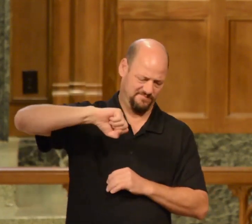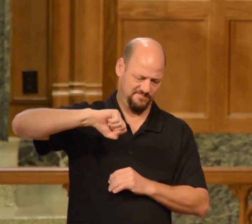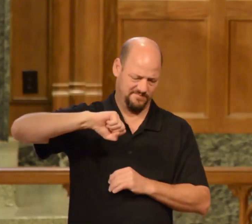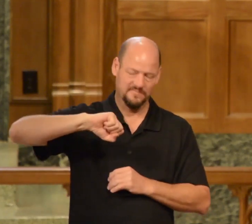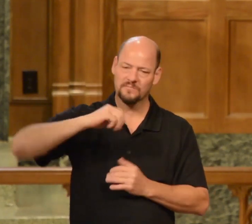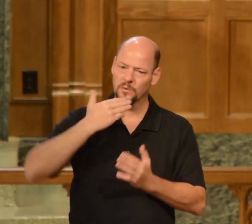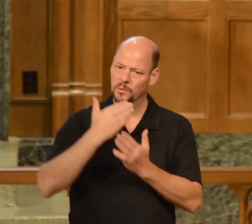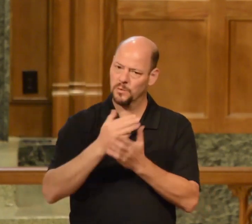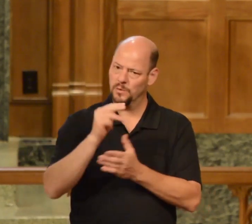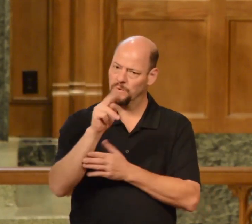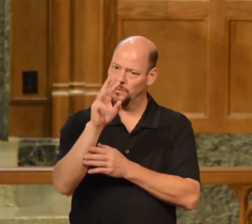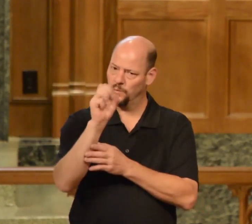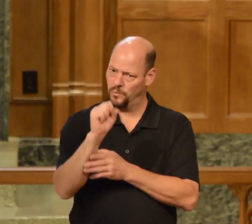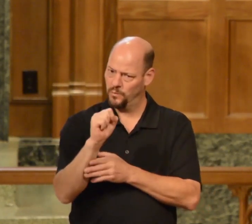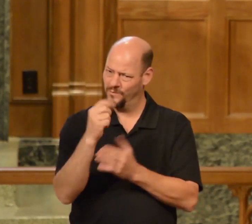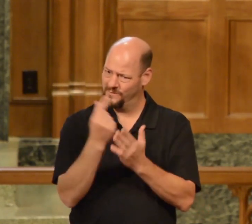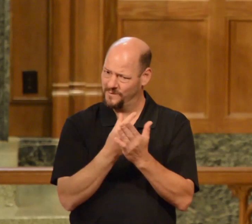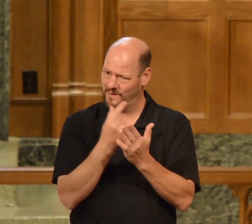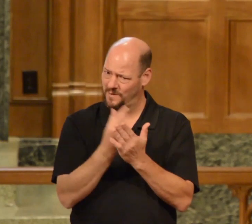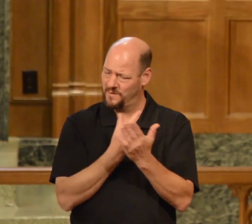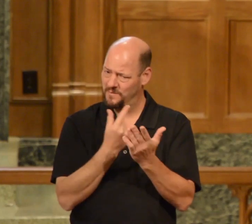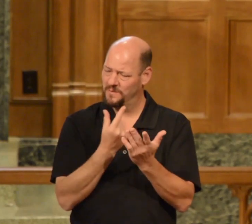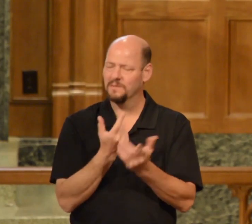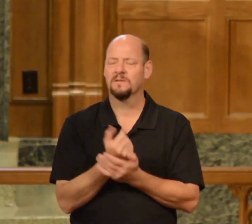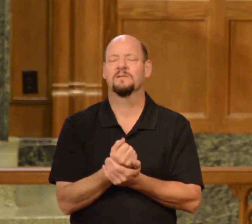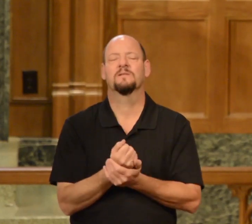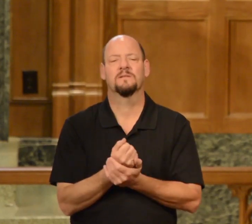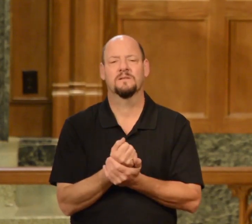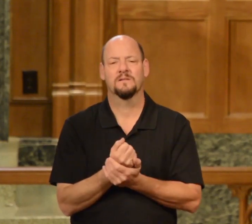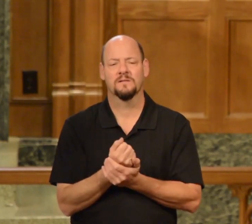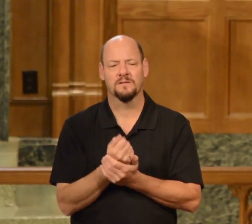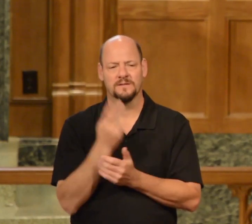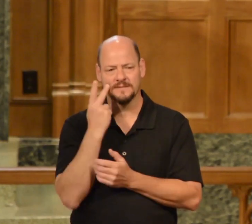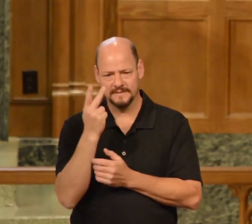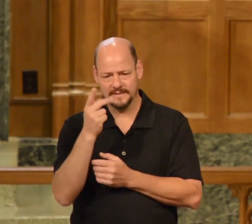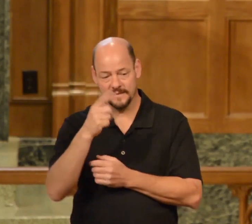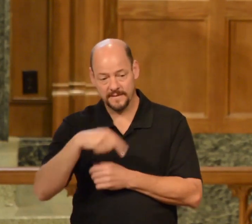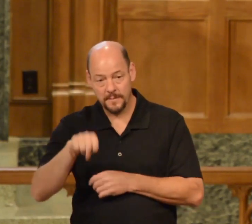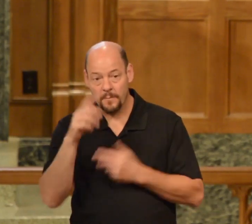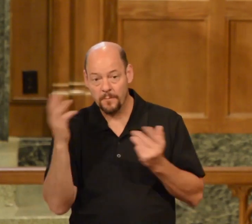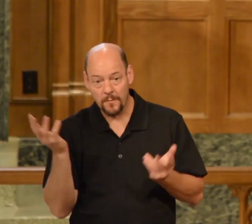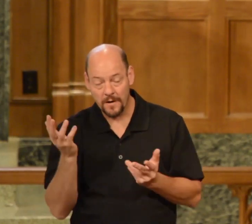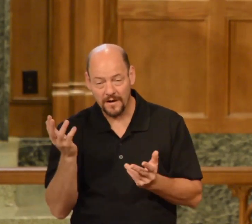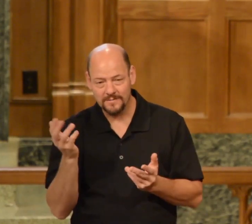good news of the church to see them as ready for the harvest